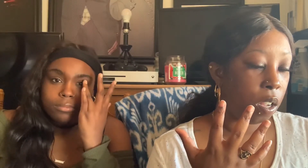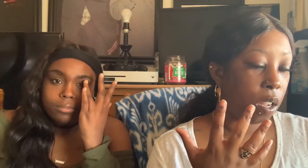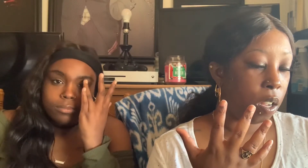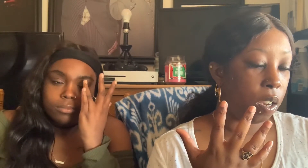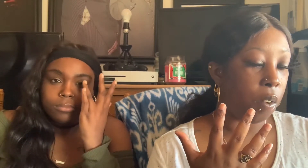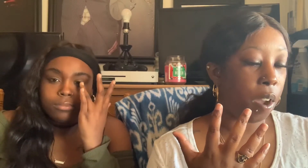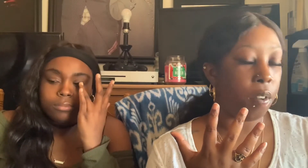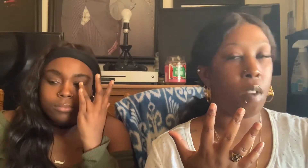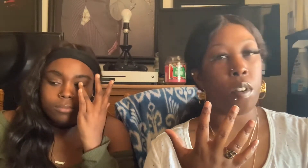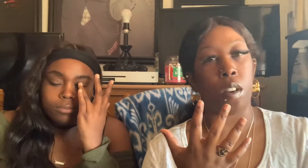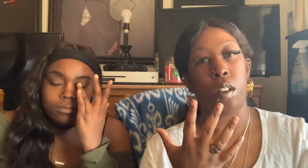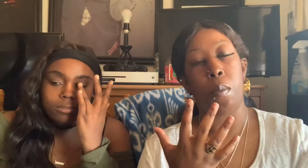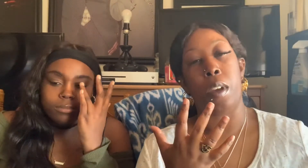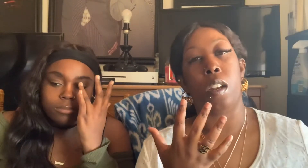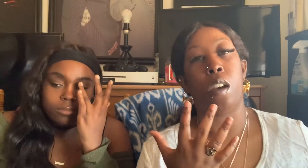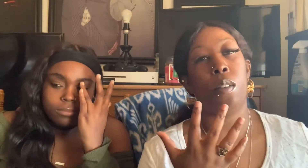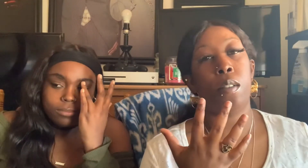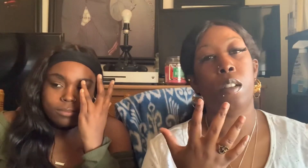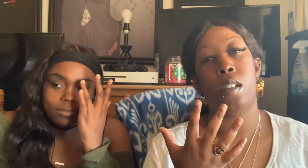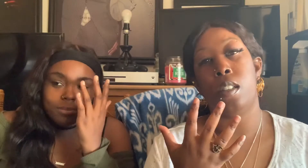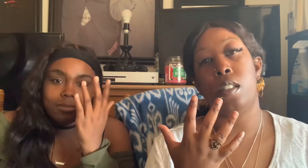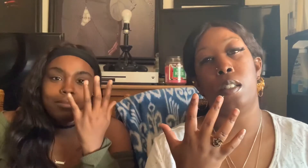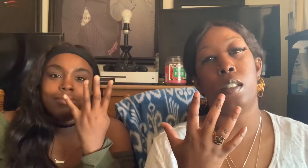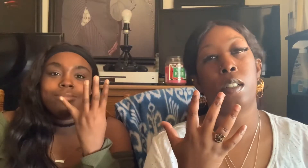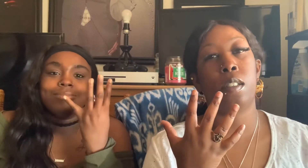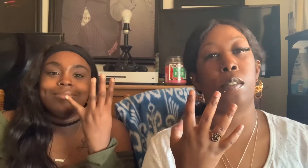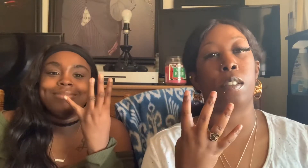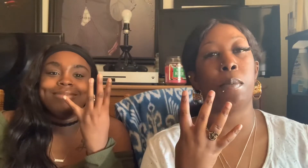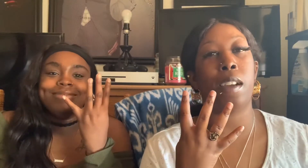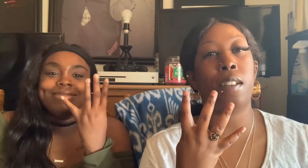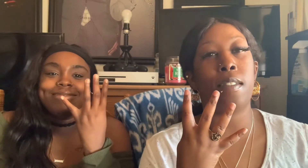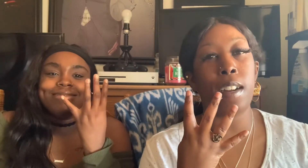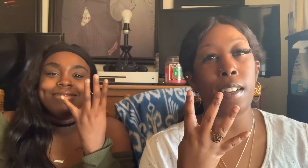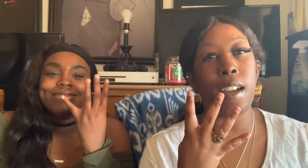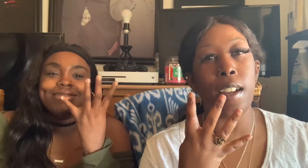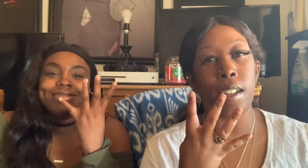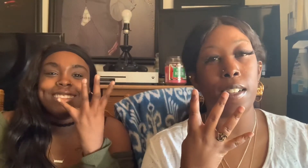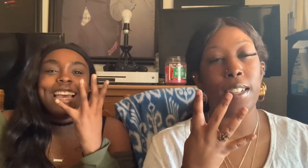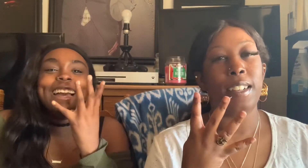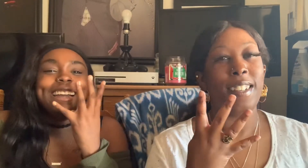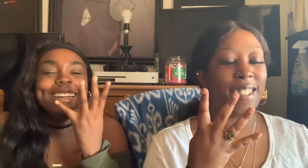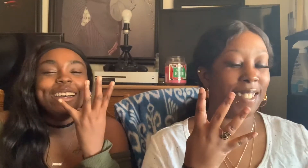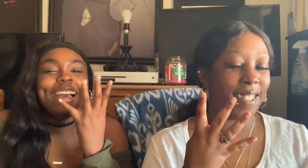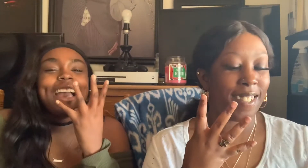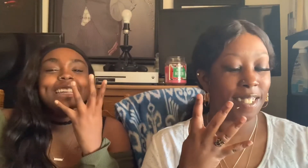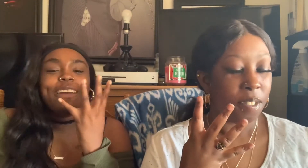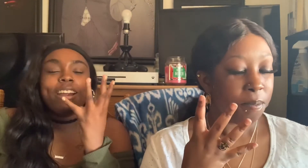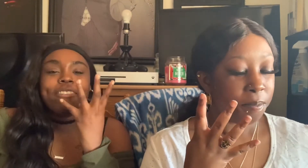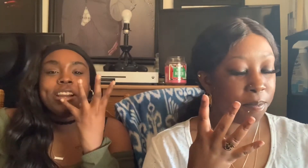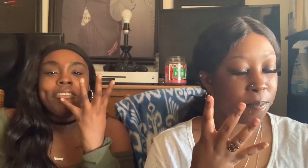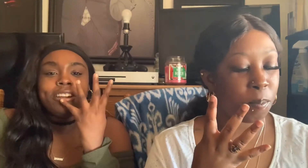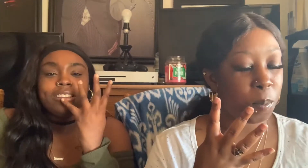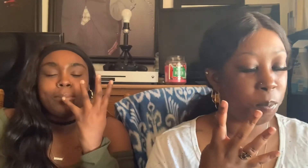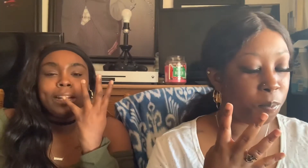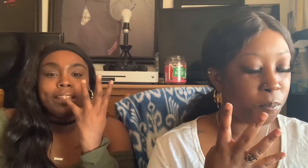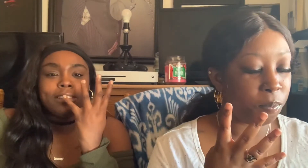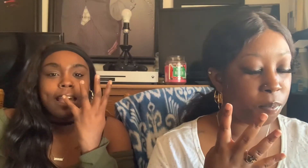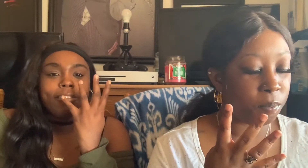Never have I ever gone commando. Gone commando right now. Never have I ever heard somebody else having